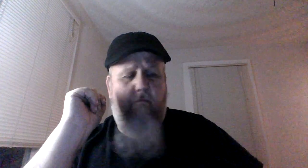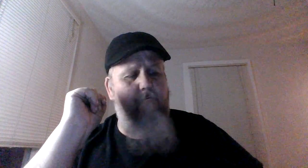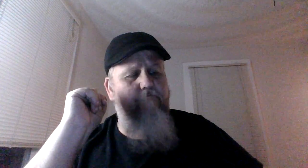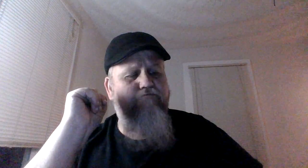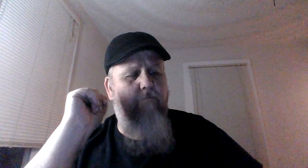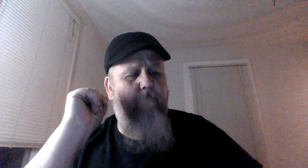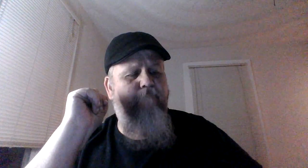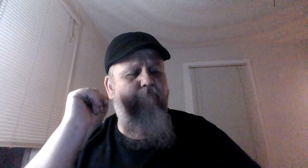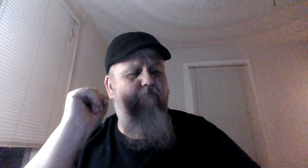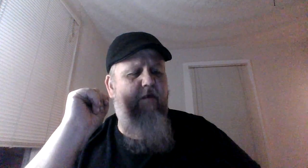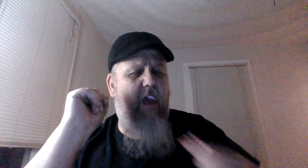hmm